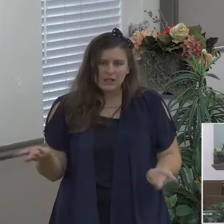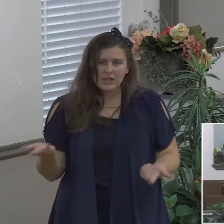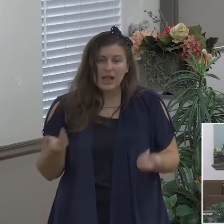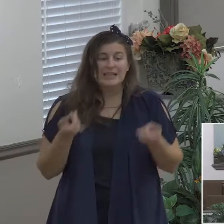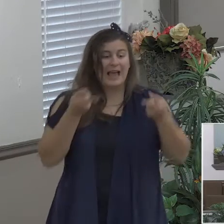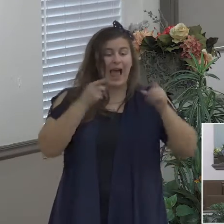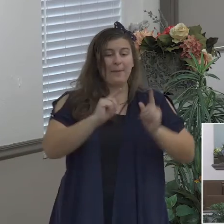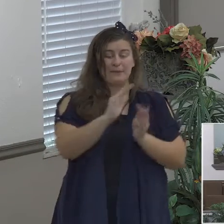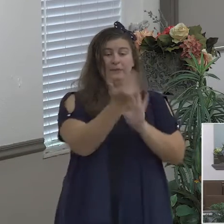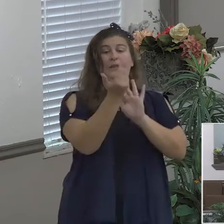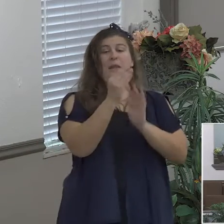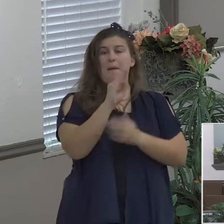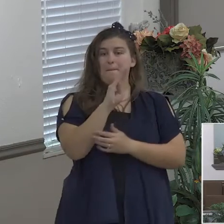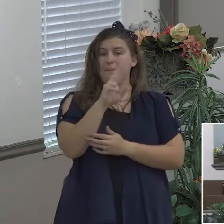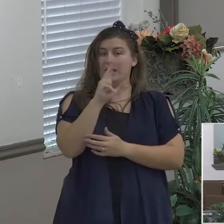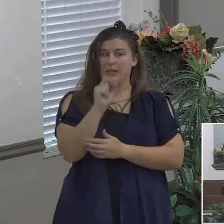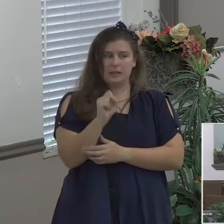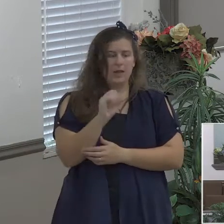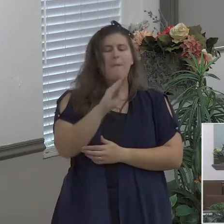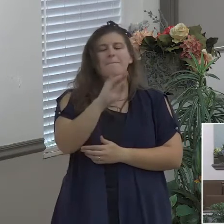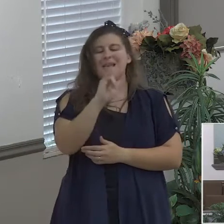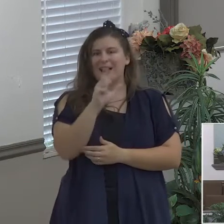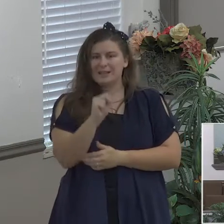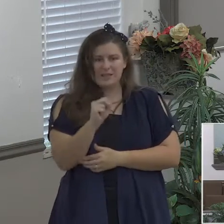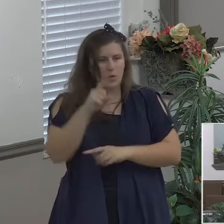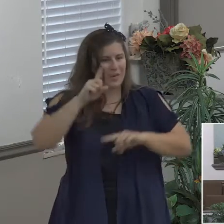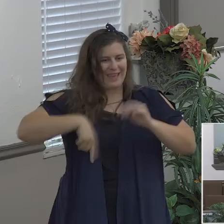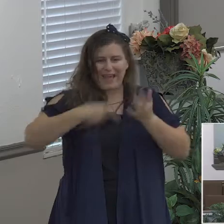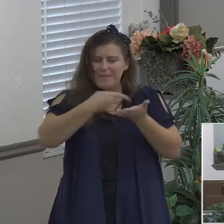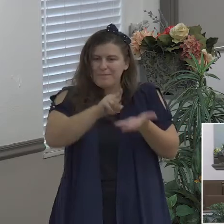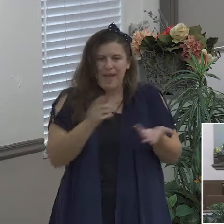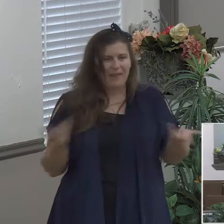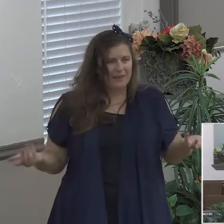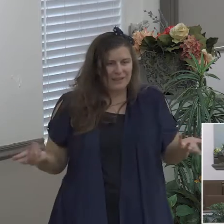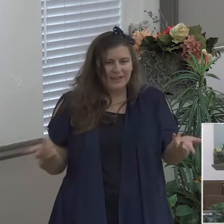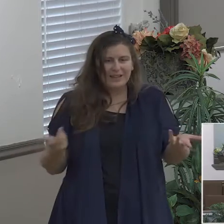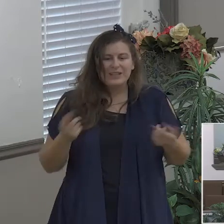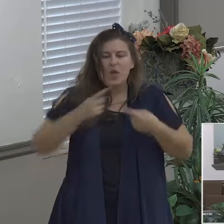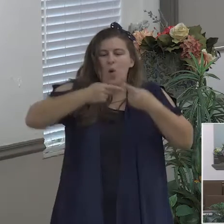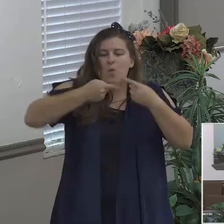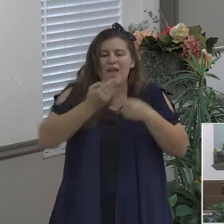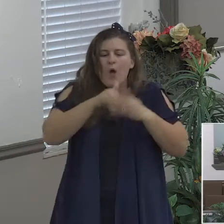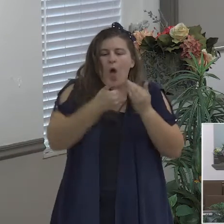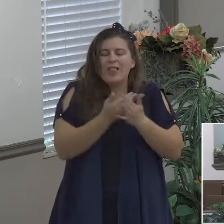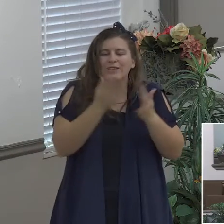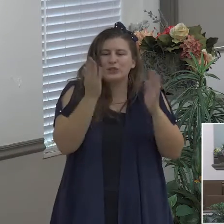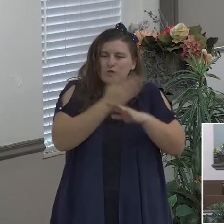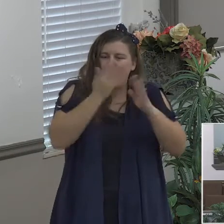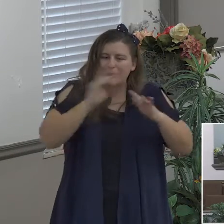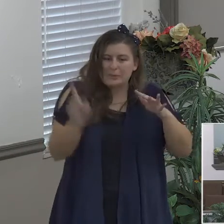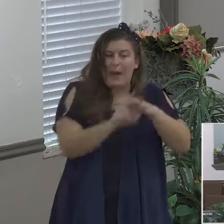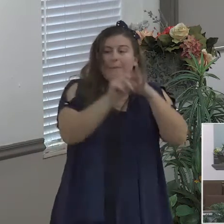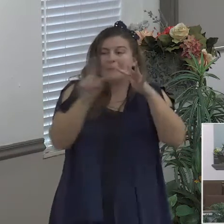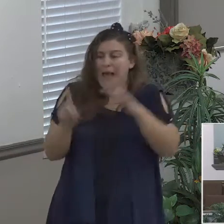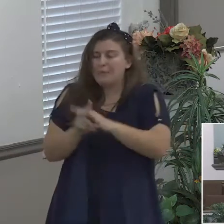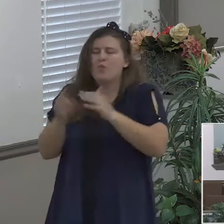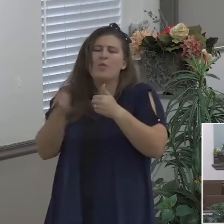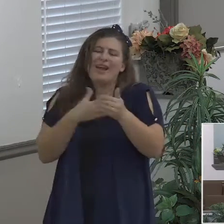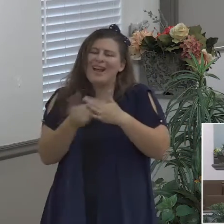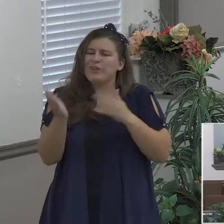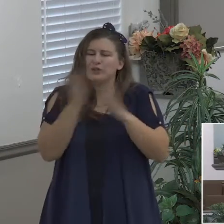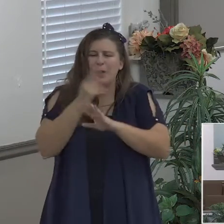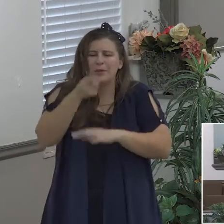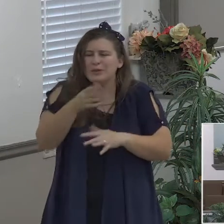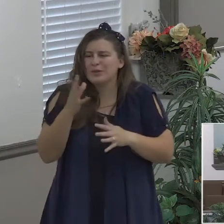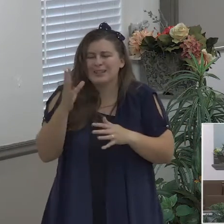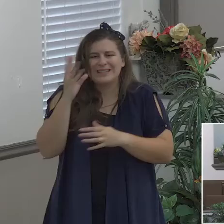on it's when we're and just name whatever you want to name it's when we're facing those things that we need to have